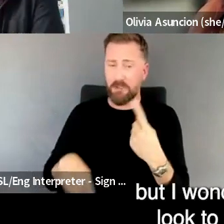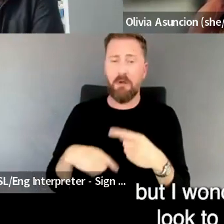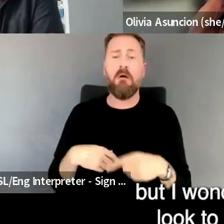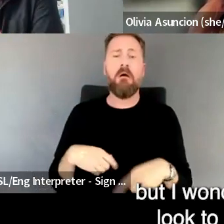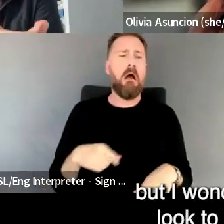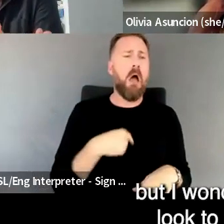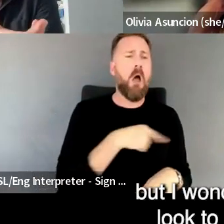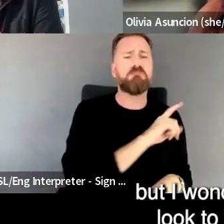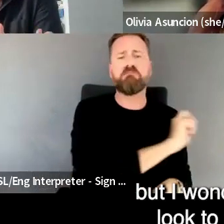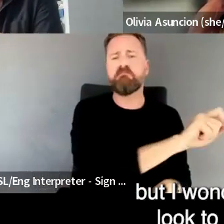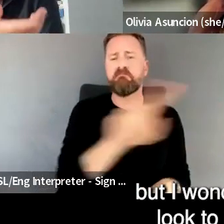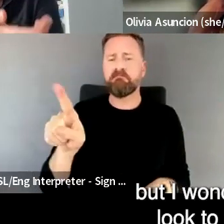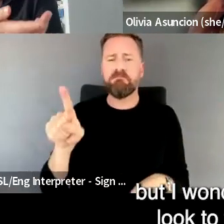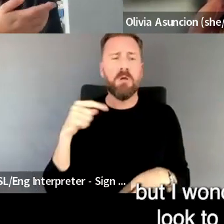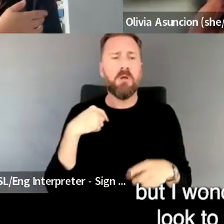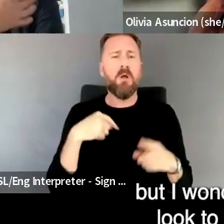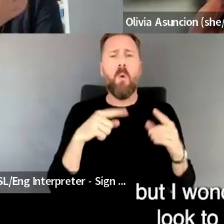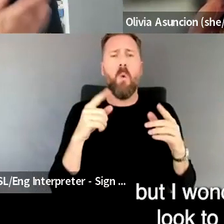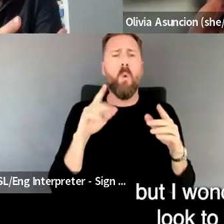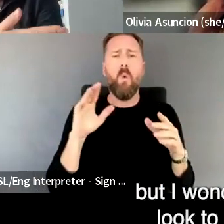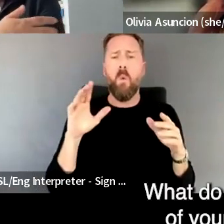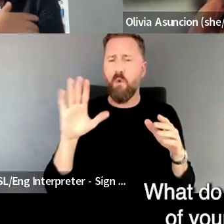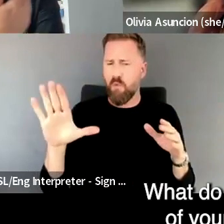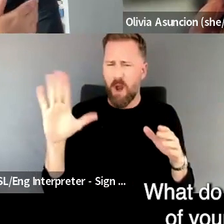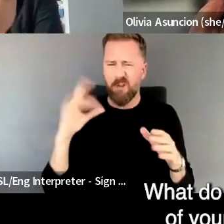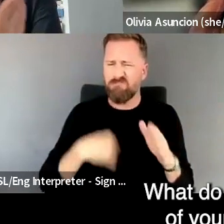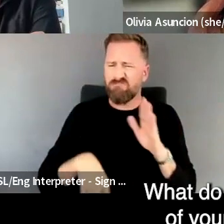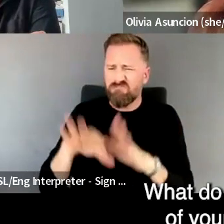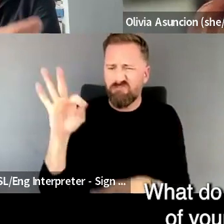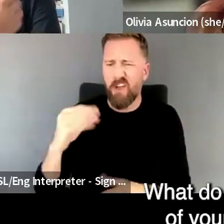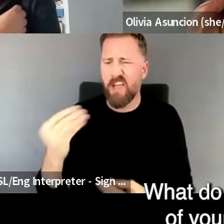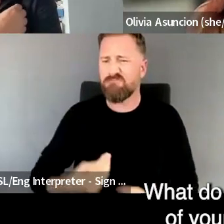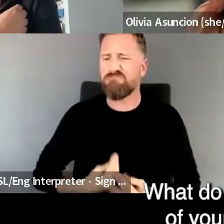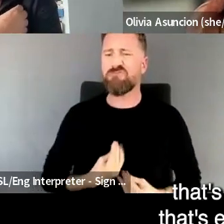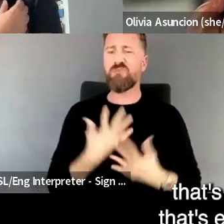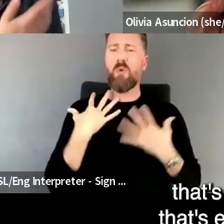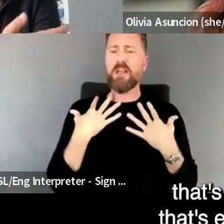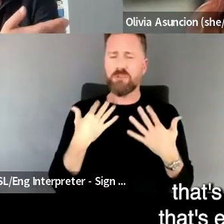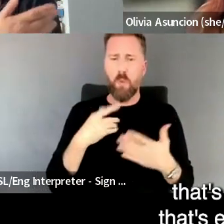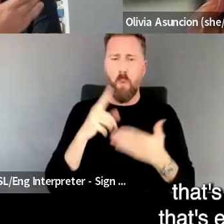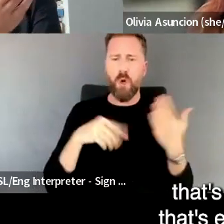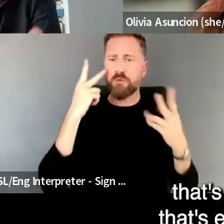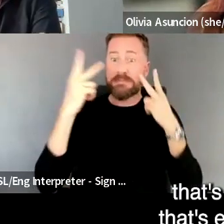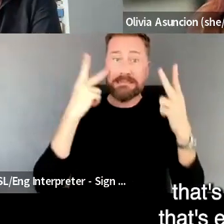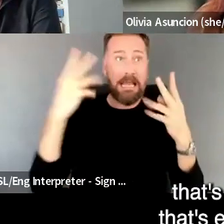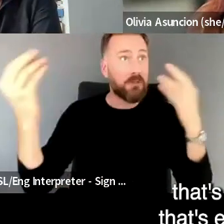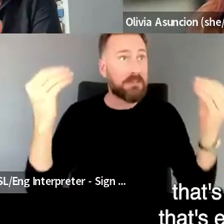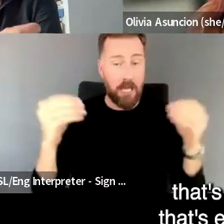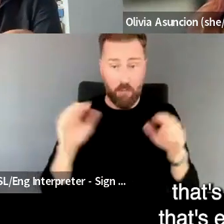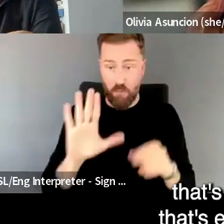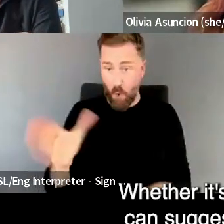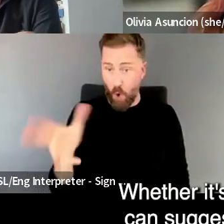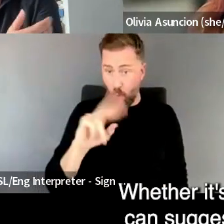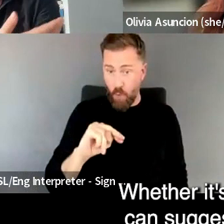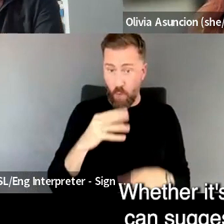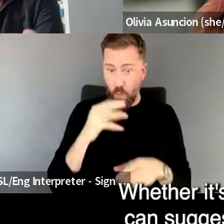spheres, but I wonder where do you look to for inspiration? What do you see outside of your own practice that's innovative or that's exciting to you?